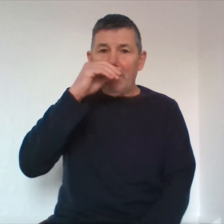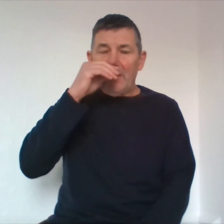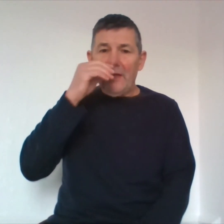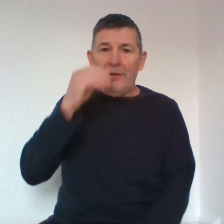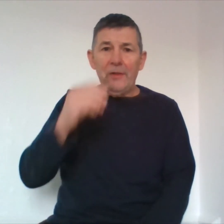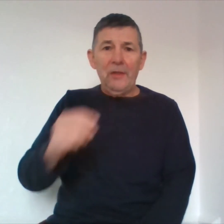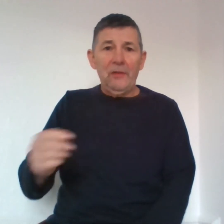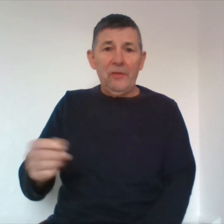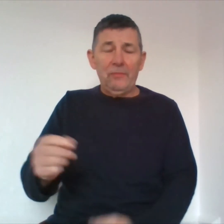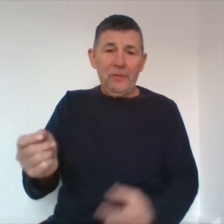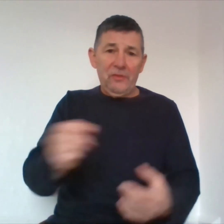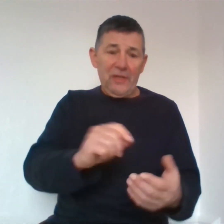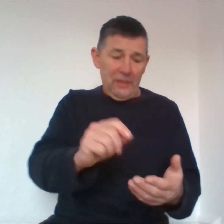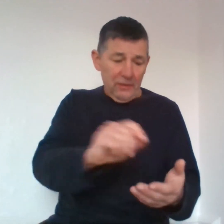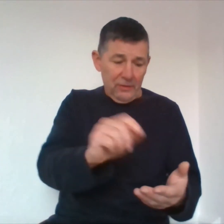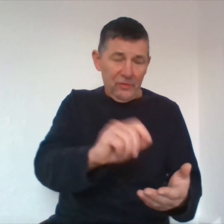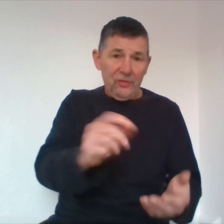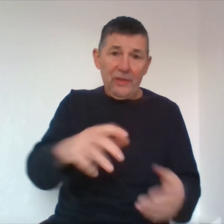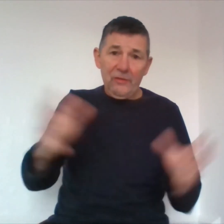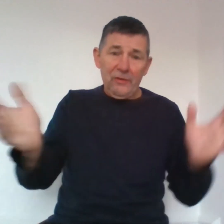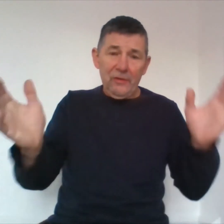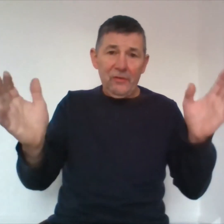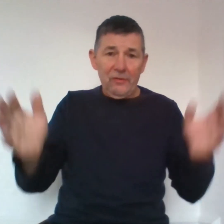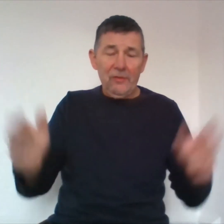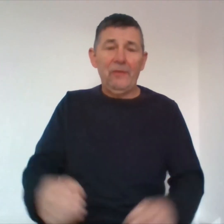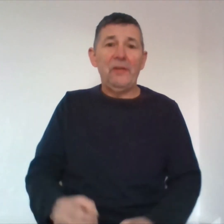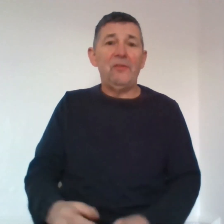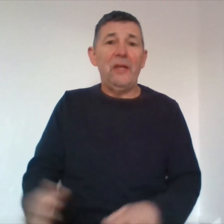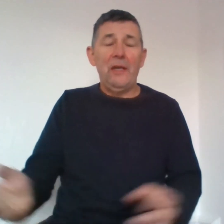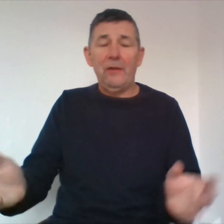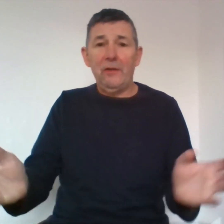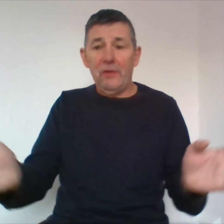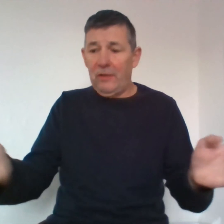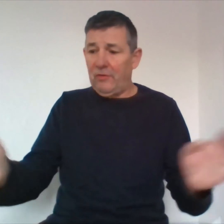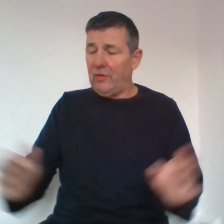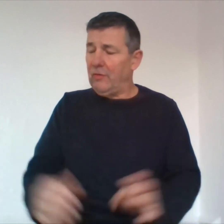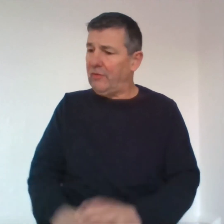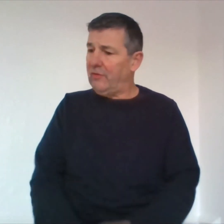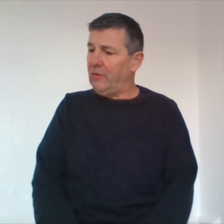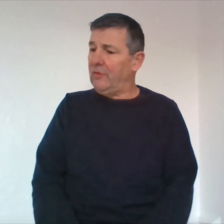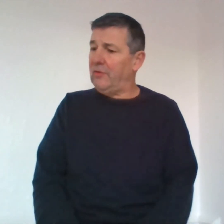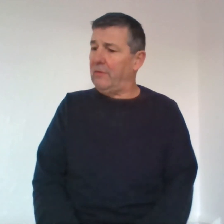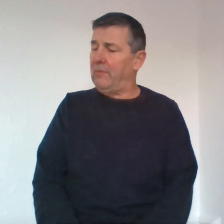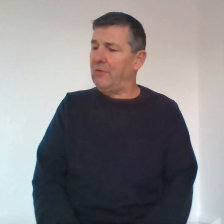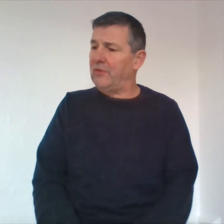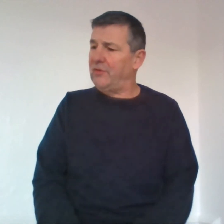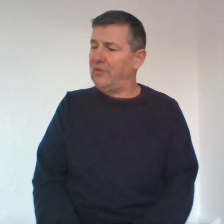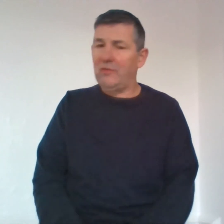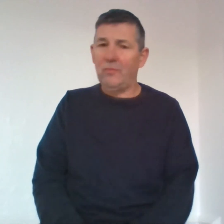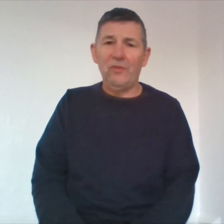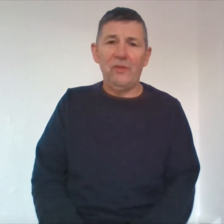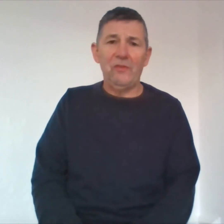and he says please sign here and she signs and he says have a nice day and and then she goes and she looks at the box and she says what's this